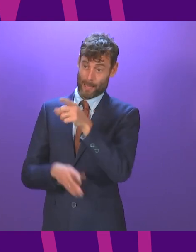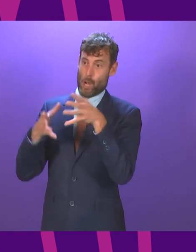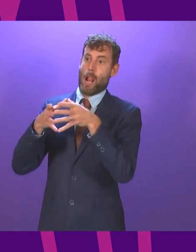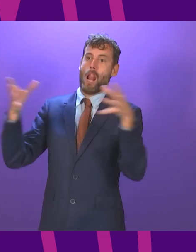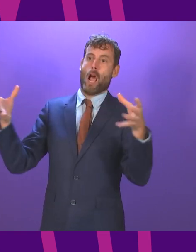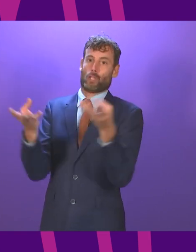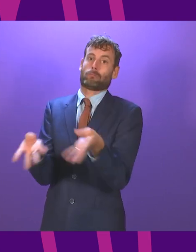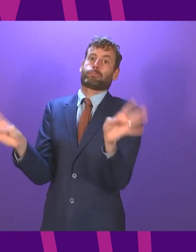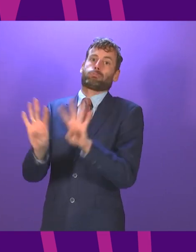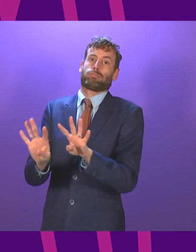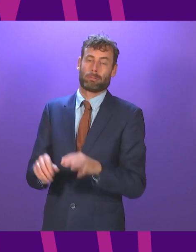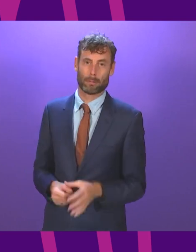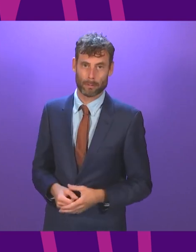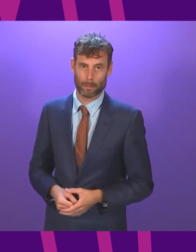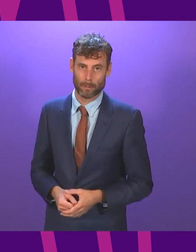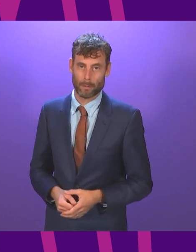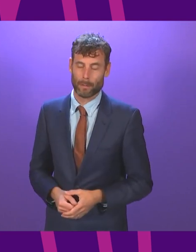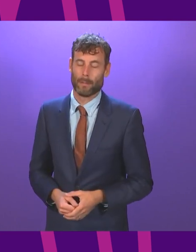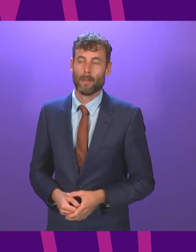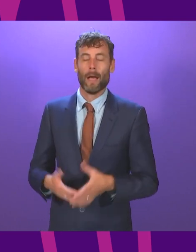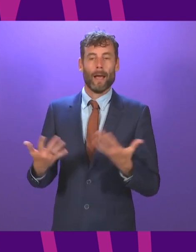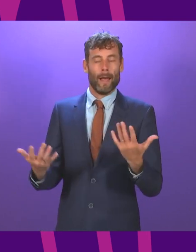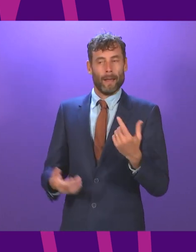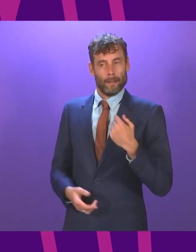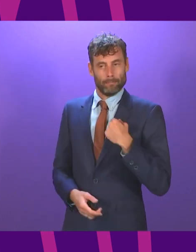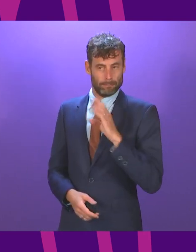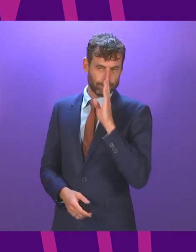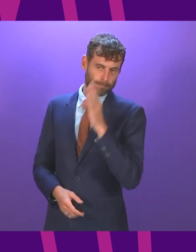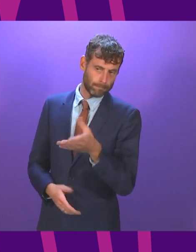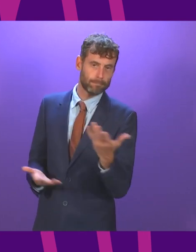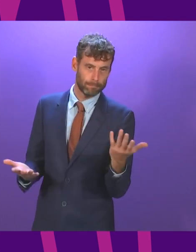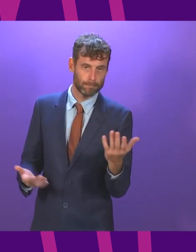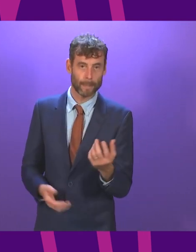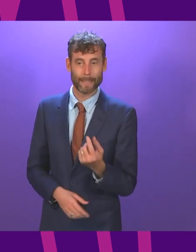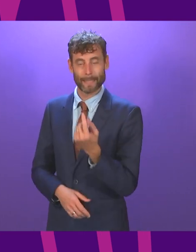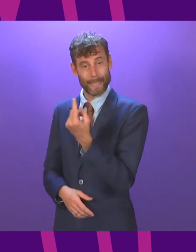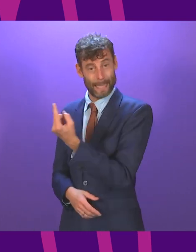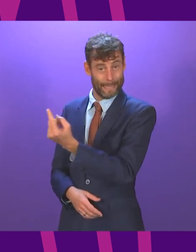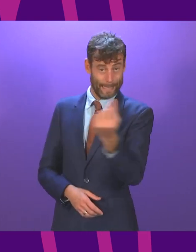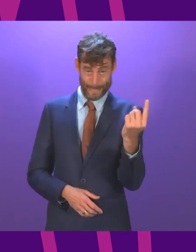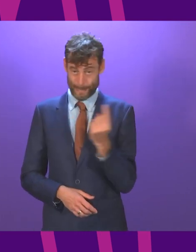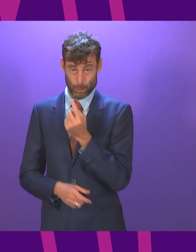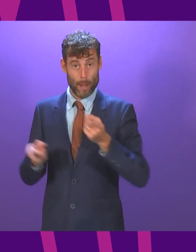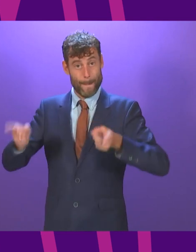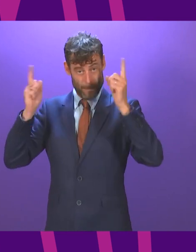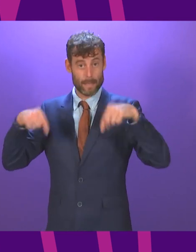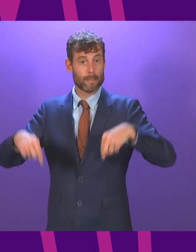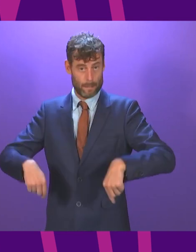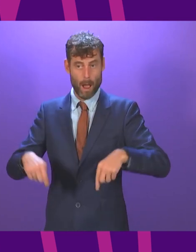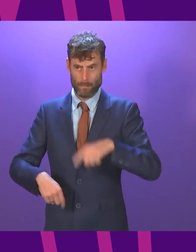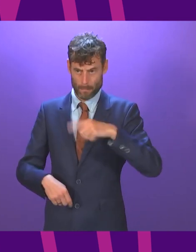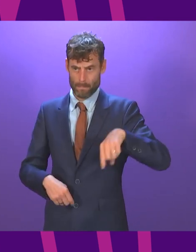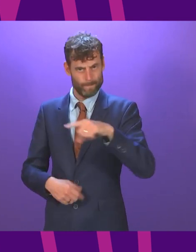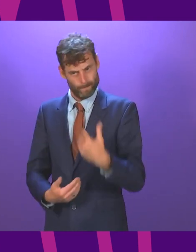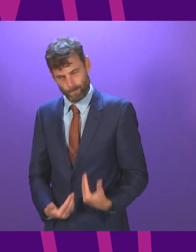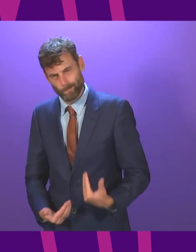minister well what I can say with absolute certainty is every single Scottish government minister is fully